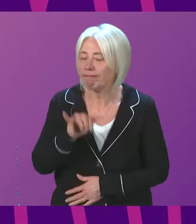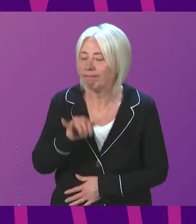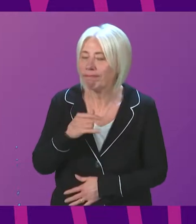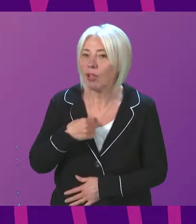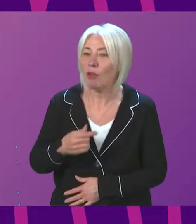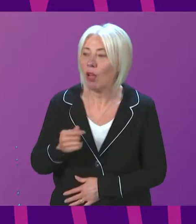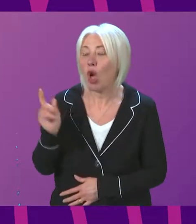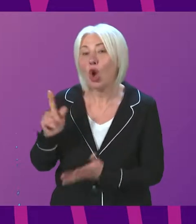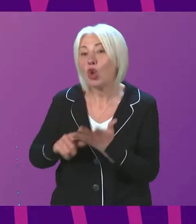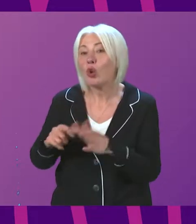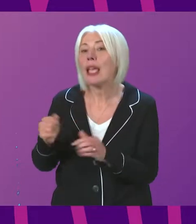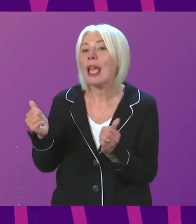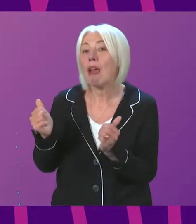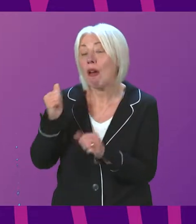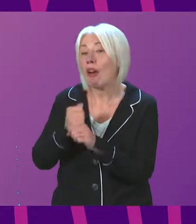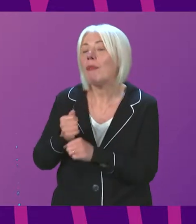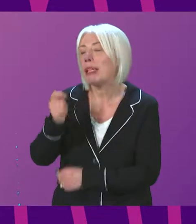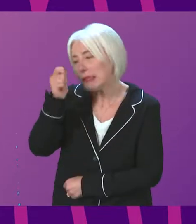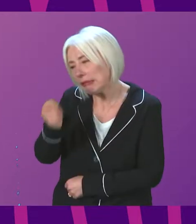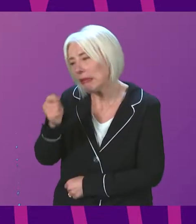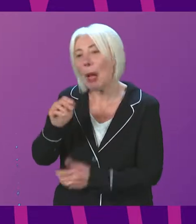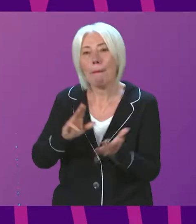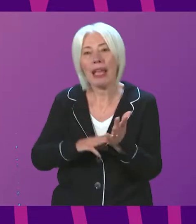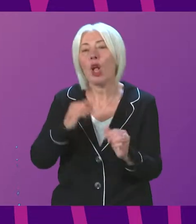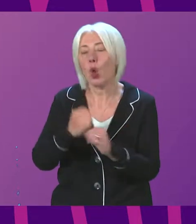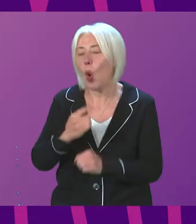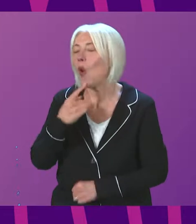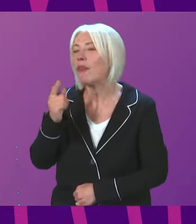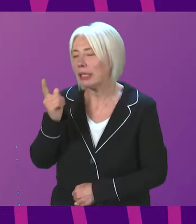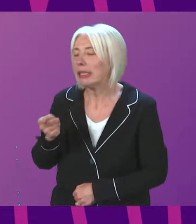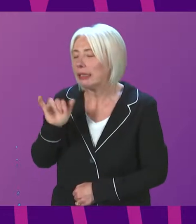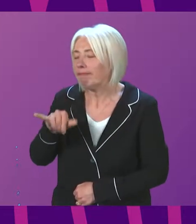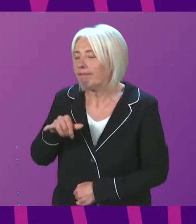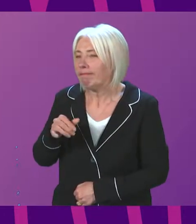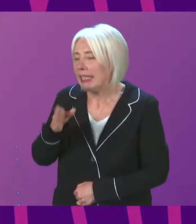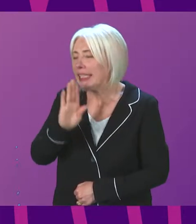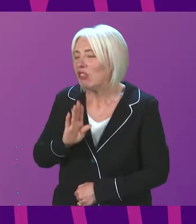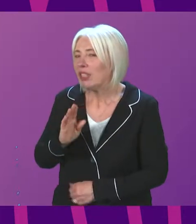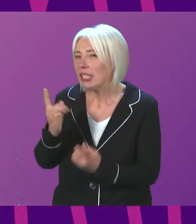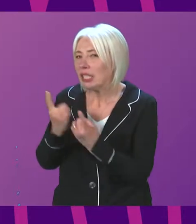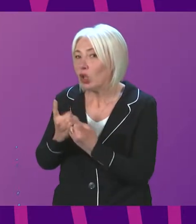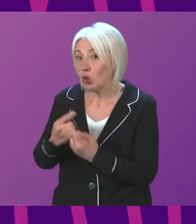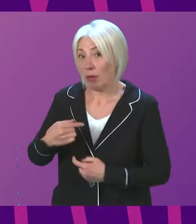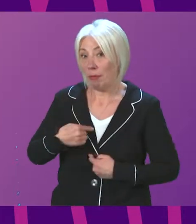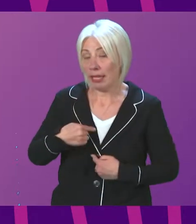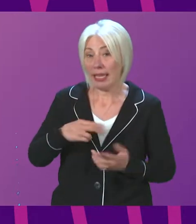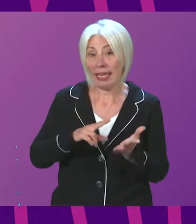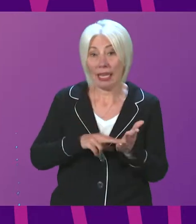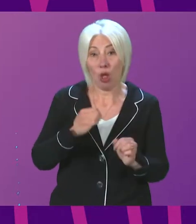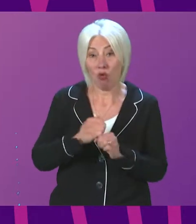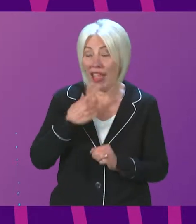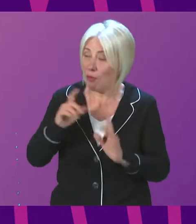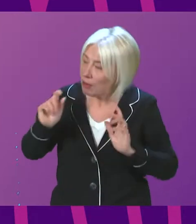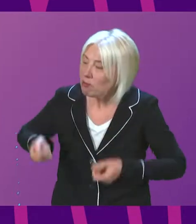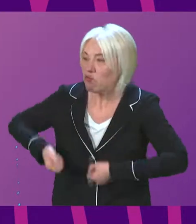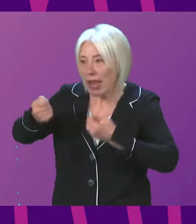acknowledgements from UK government ministers principally Michael Gove that these are serious issues both Neil Gray and I have repeatedly raised it